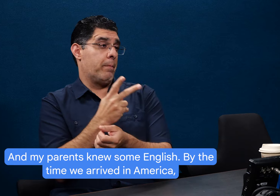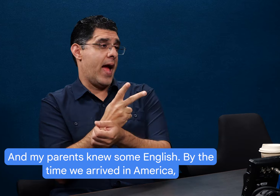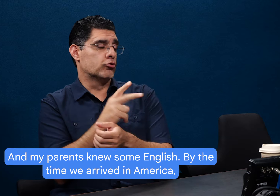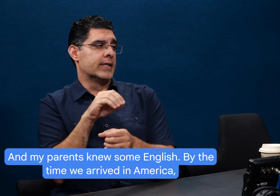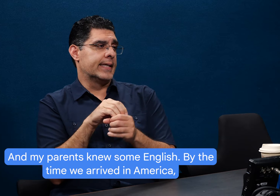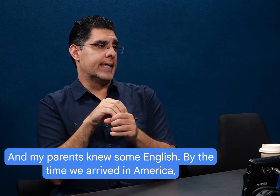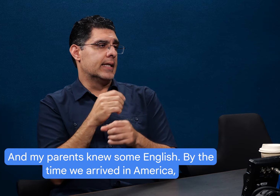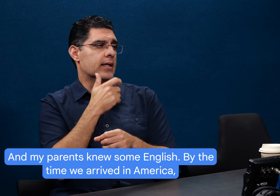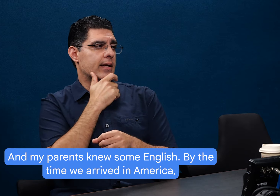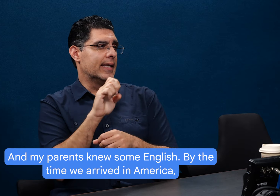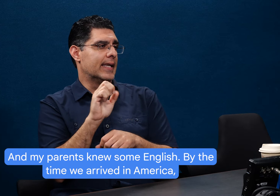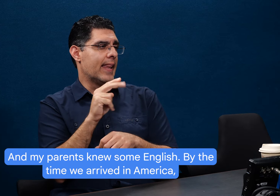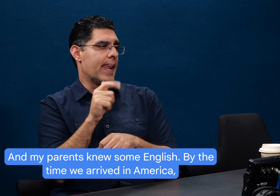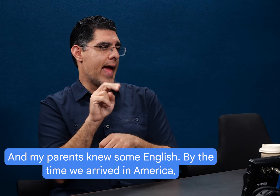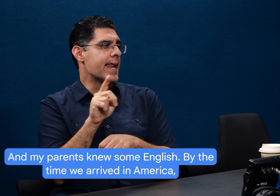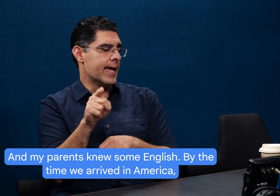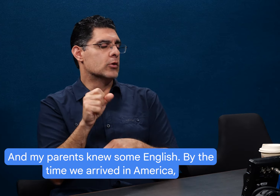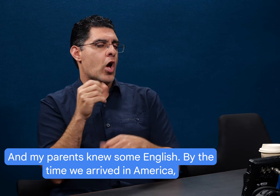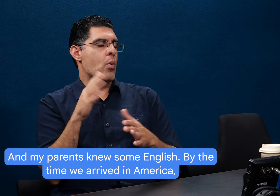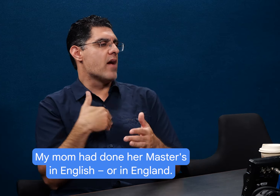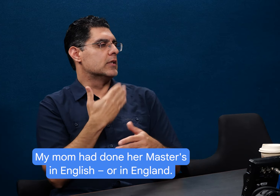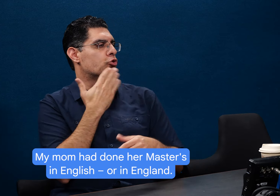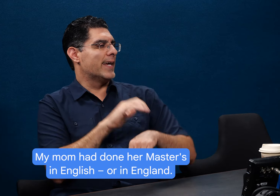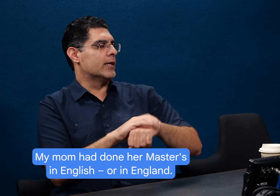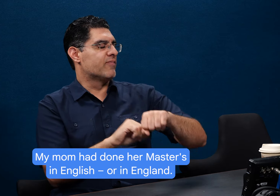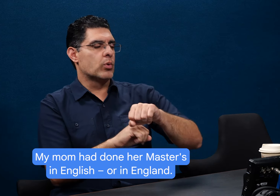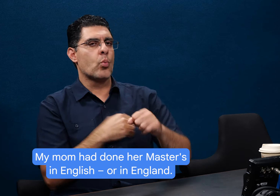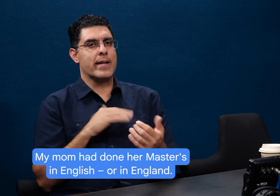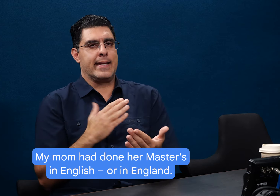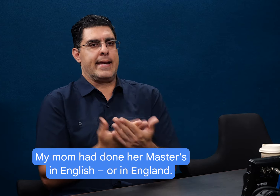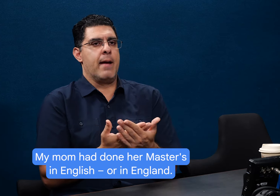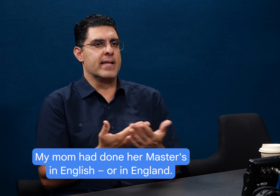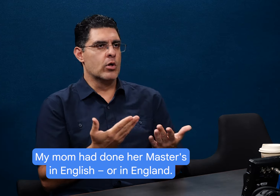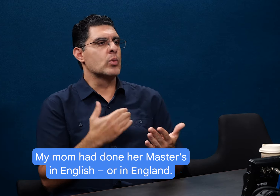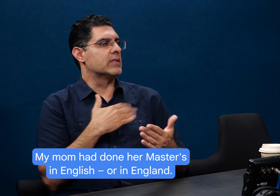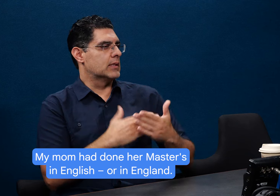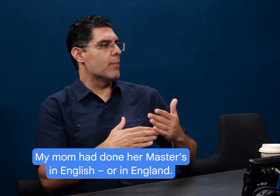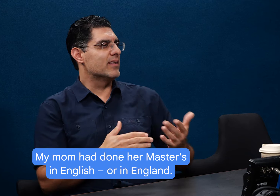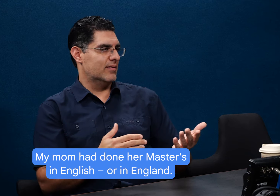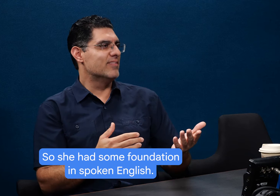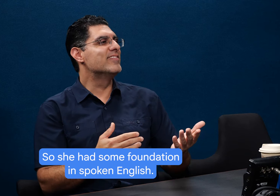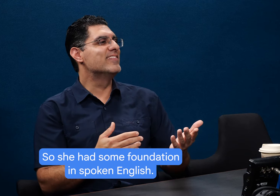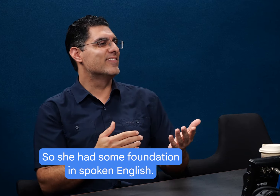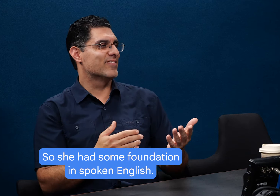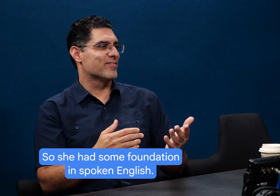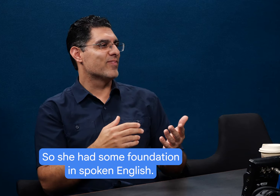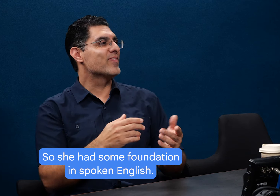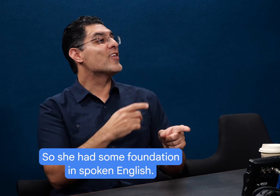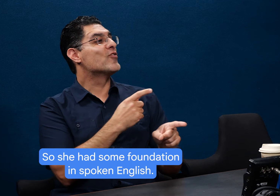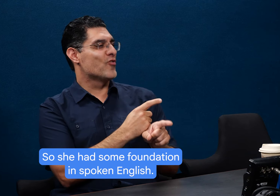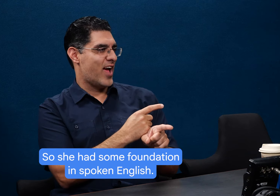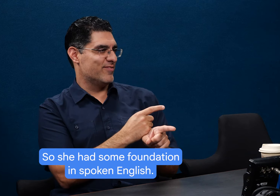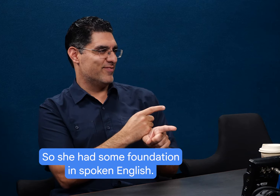by the time we arrived in America. My mom had done her master's in English, or in England. So she had